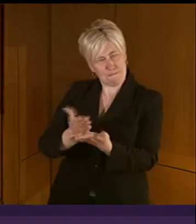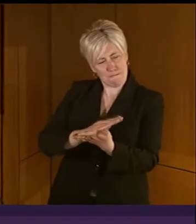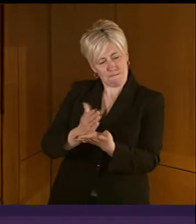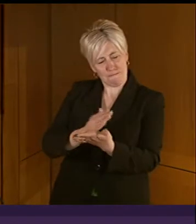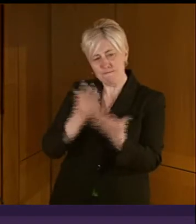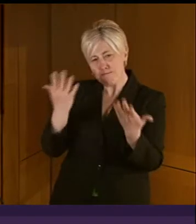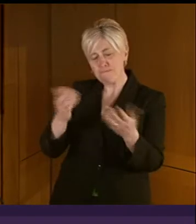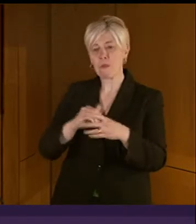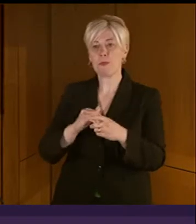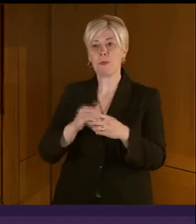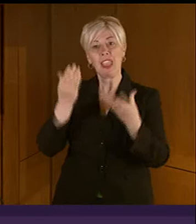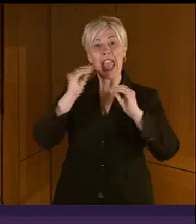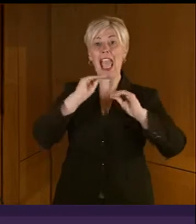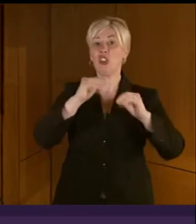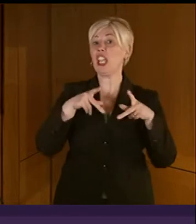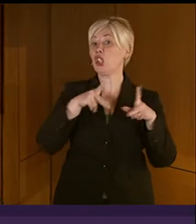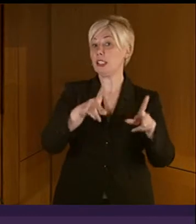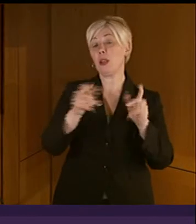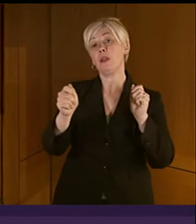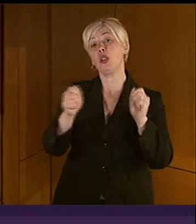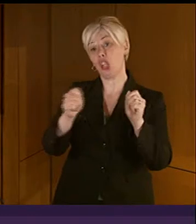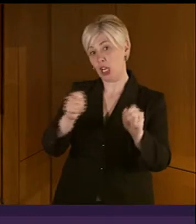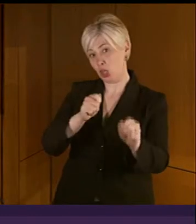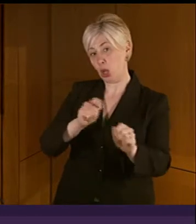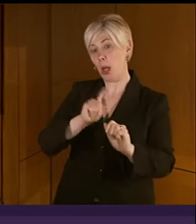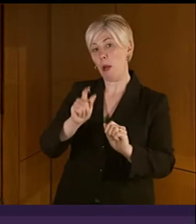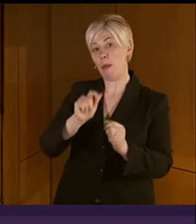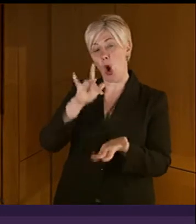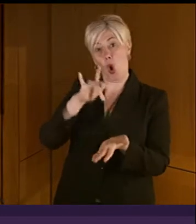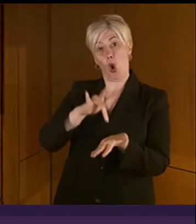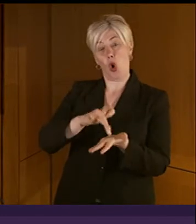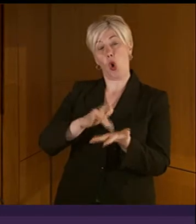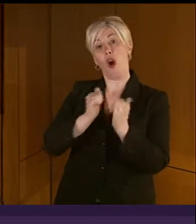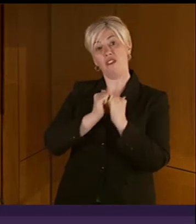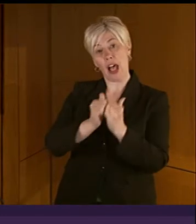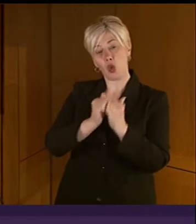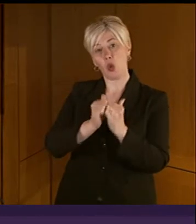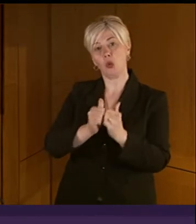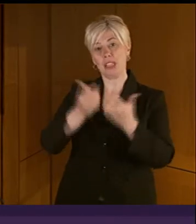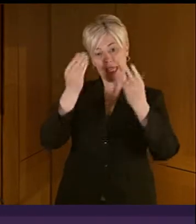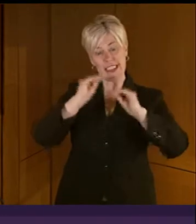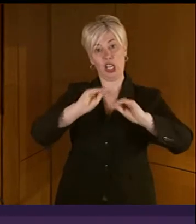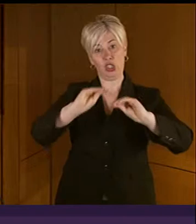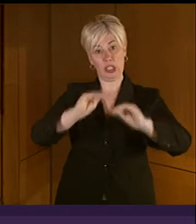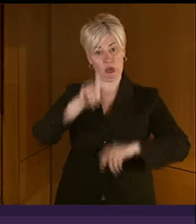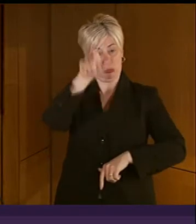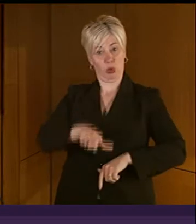system has changed in many ways, our core values and beliefs as educators remain the same.